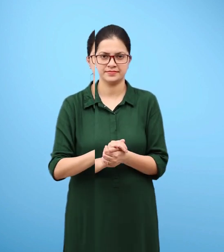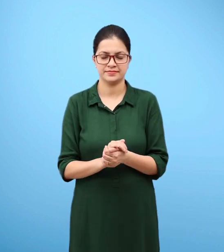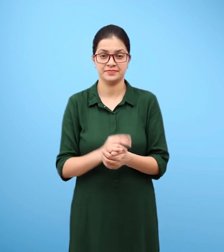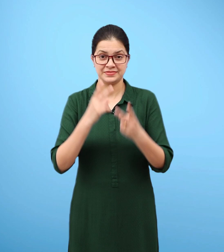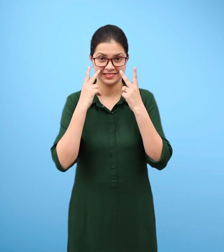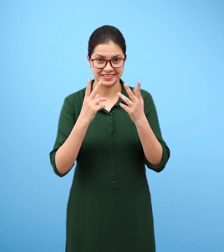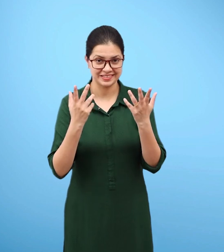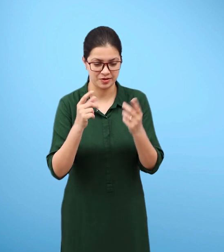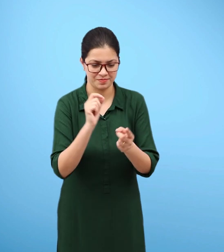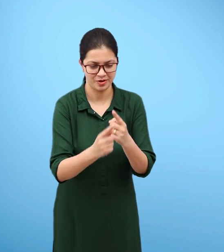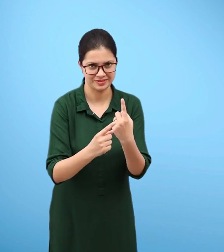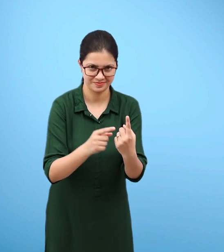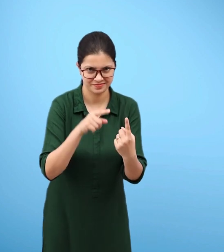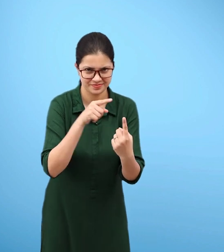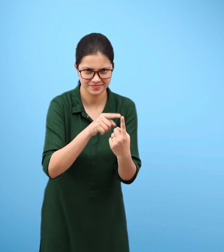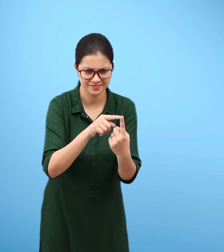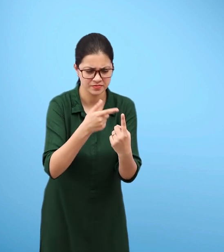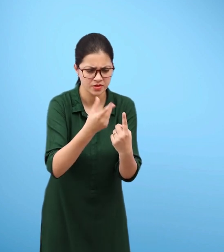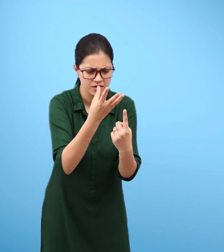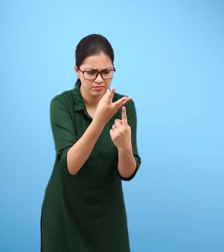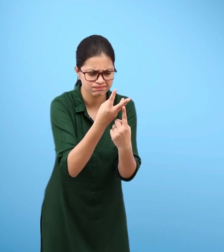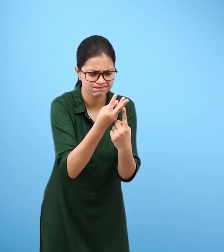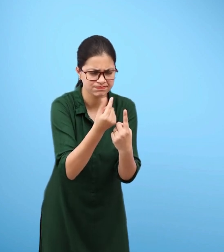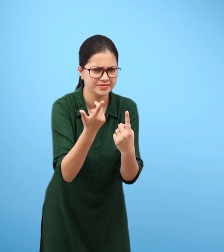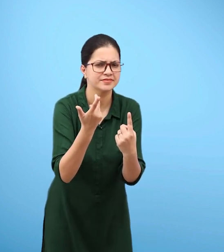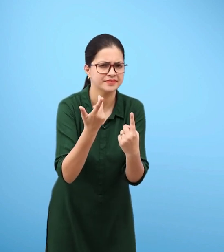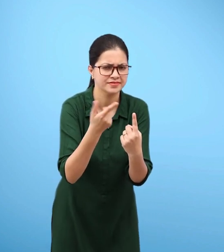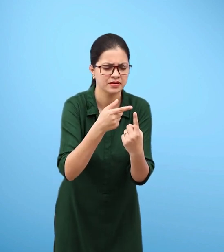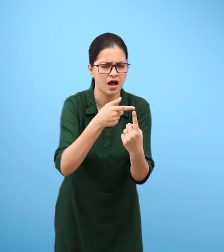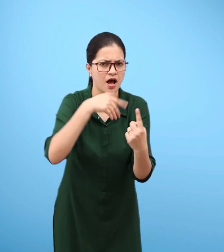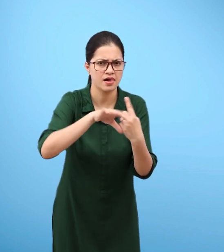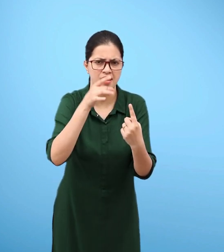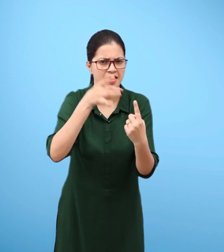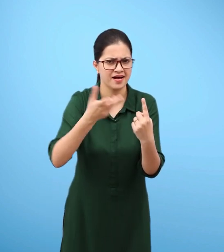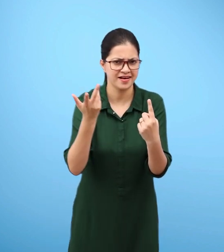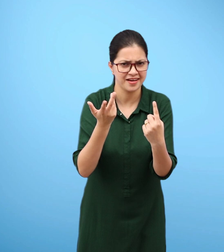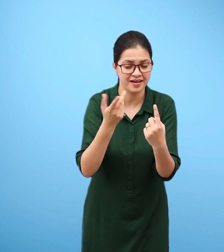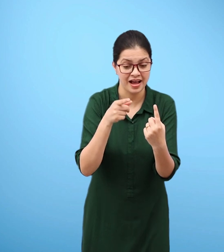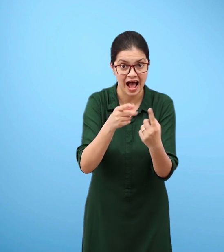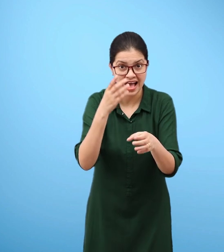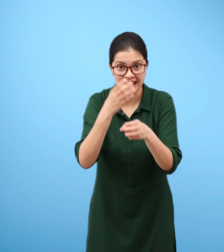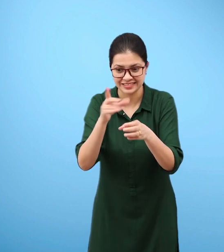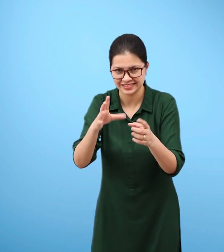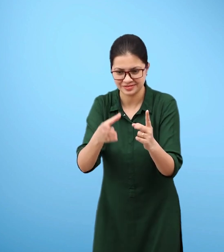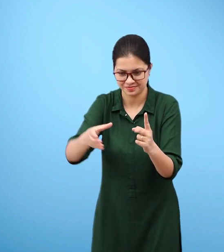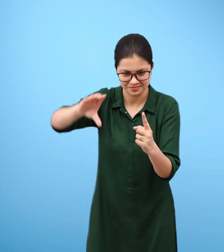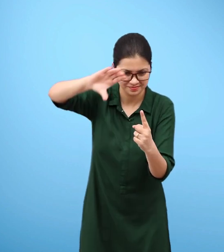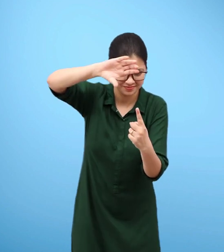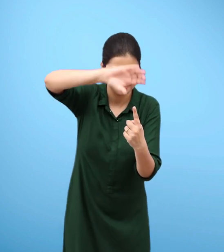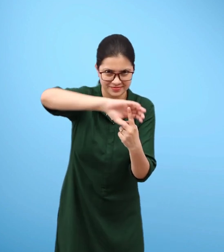It seems that the candle got extinguished because the component inside of the glass tumbler, which supports burning,